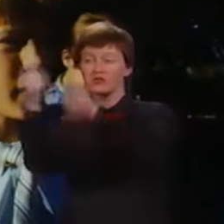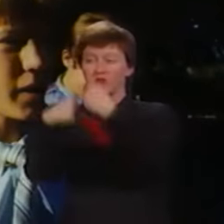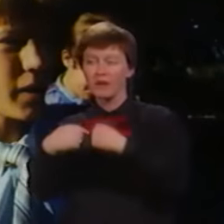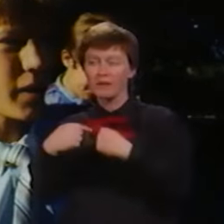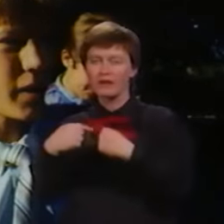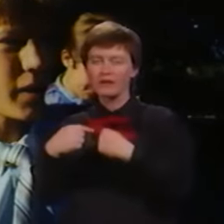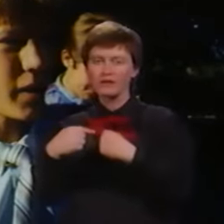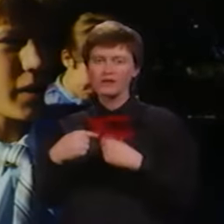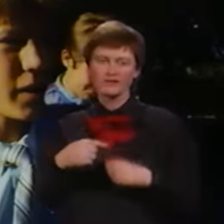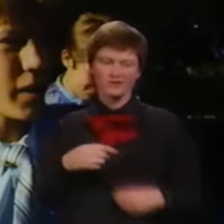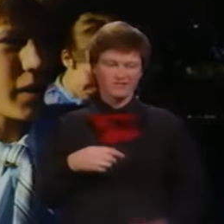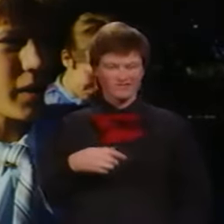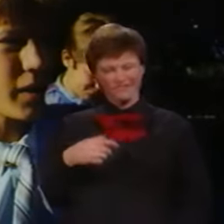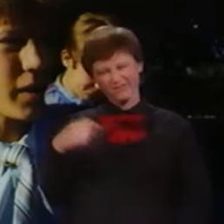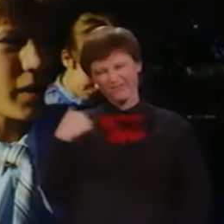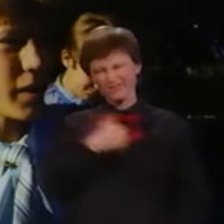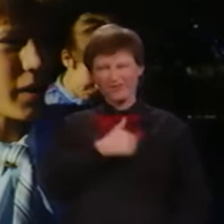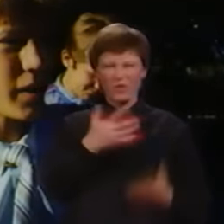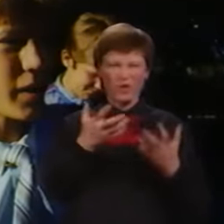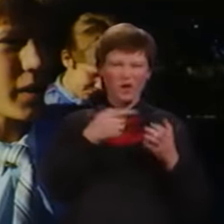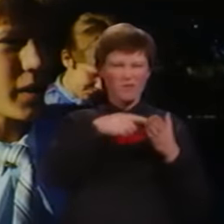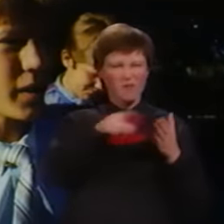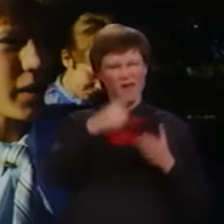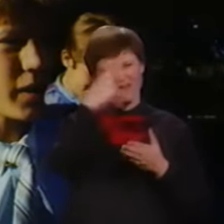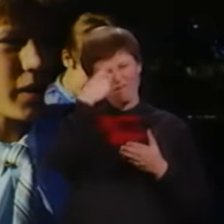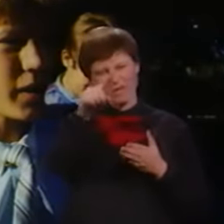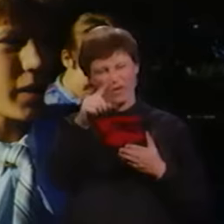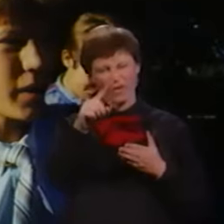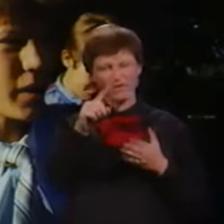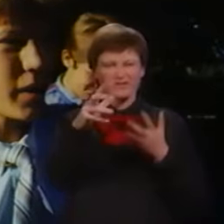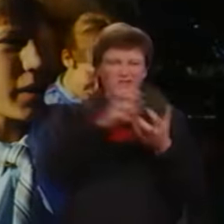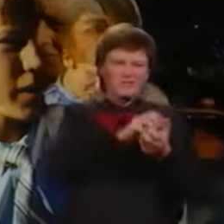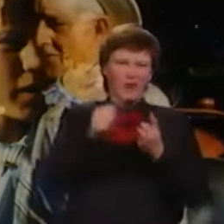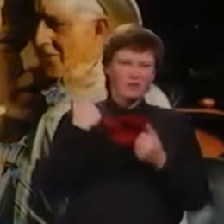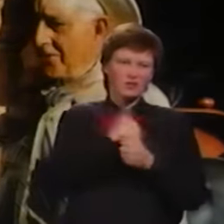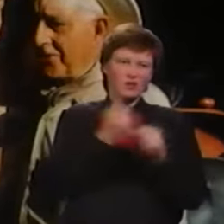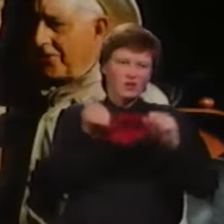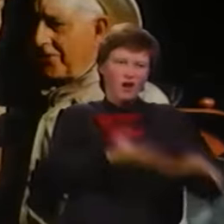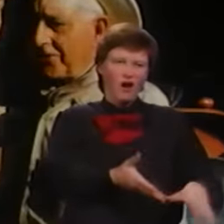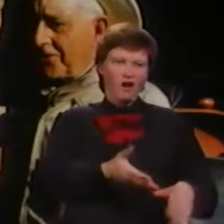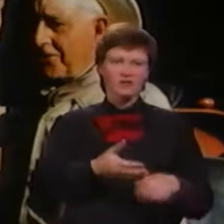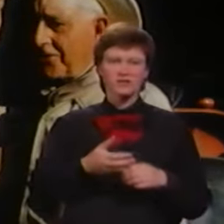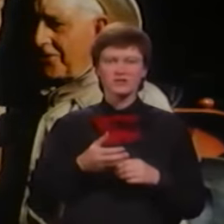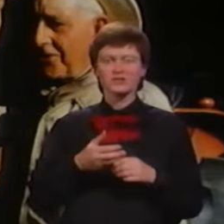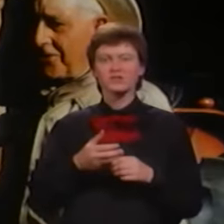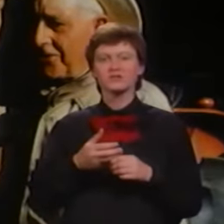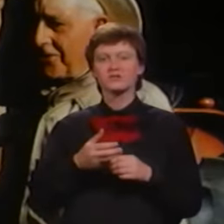Yeah, we want to pay for the damage we caused if we can, Mr. Peters. Oh.